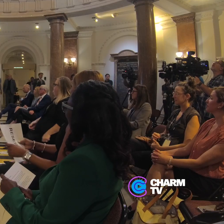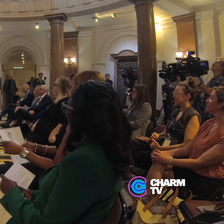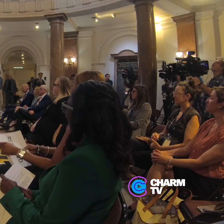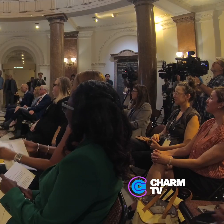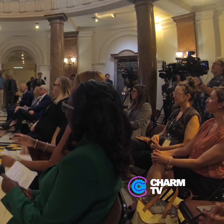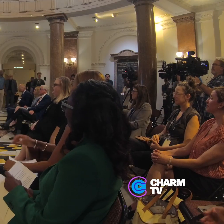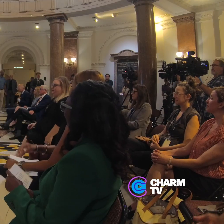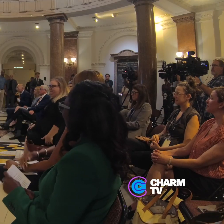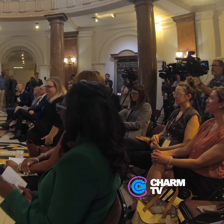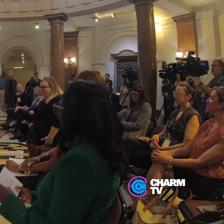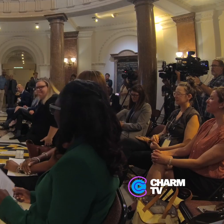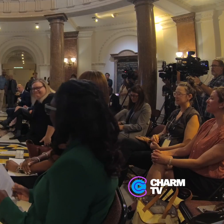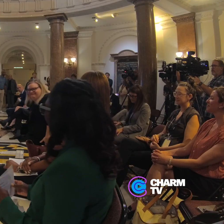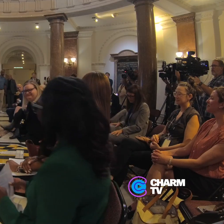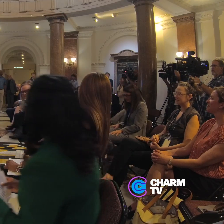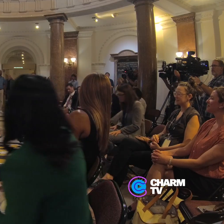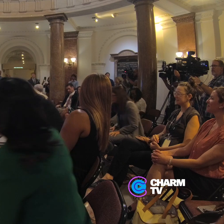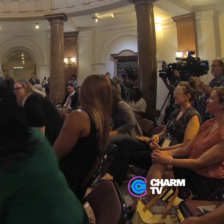Come on.